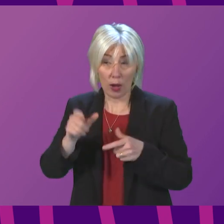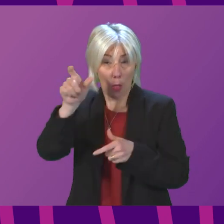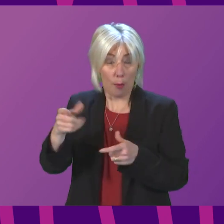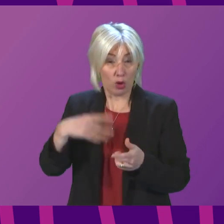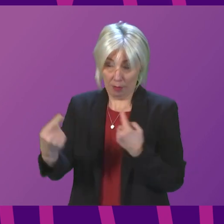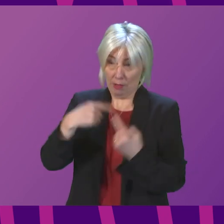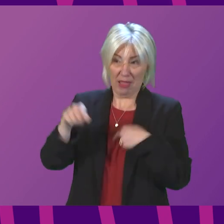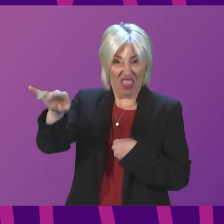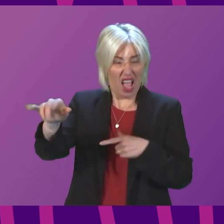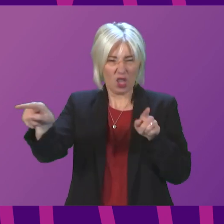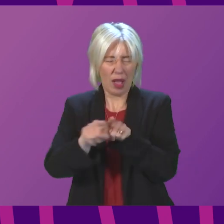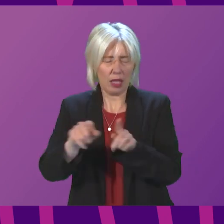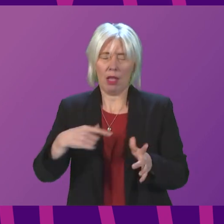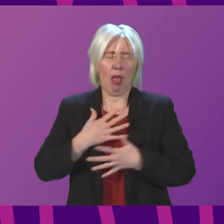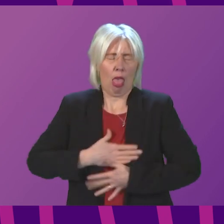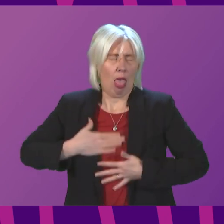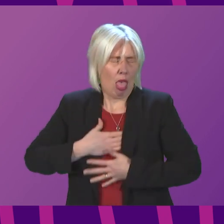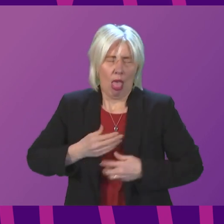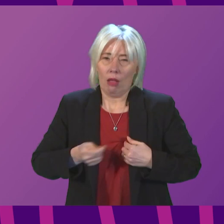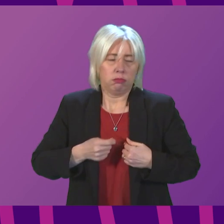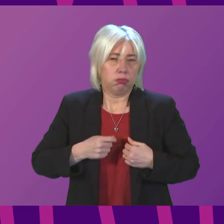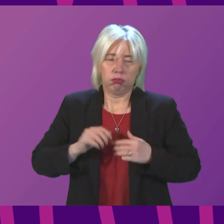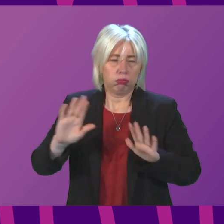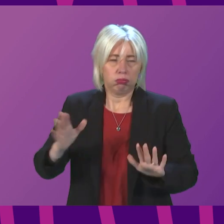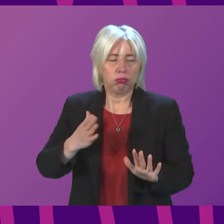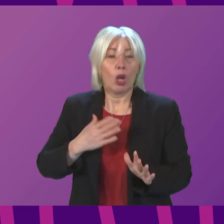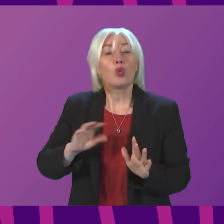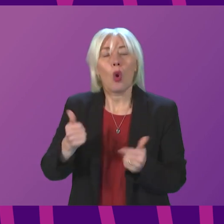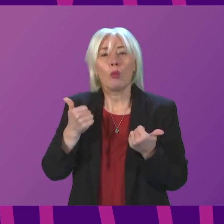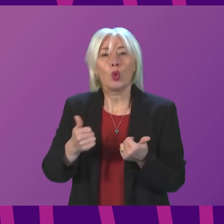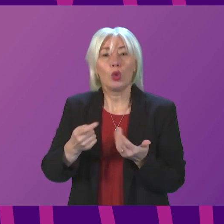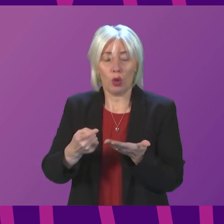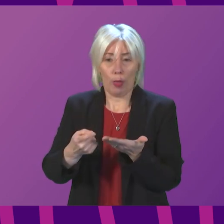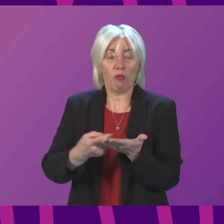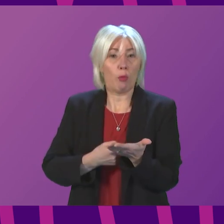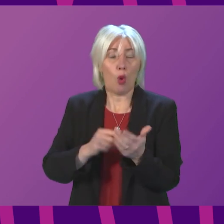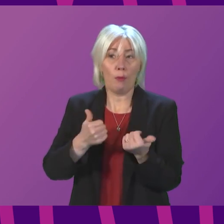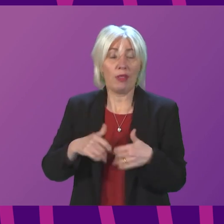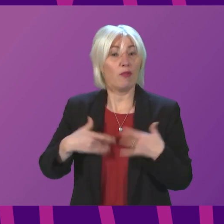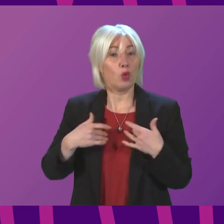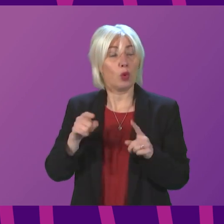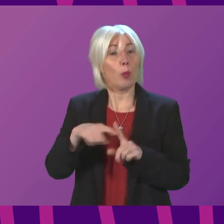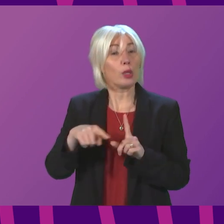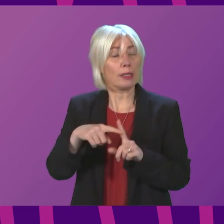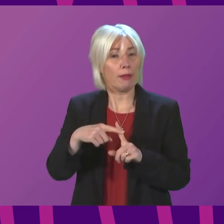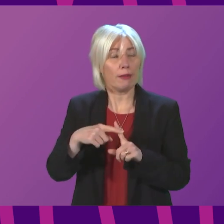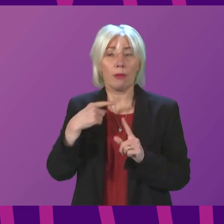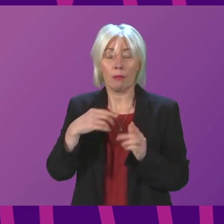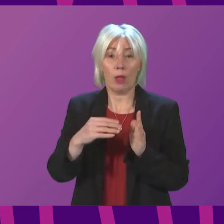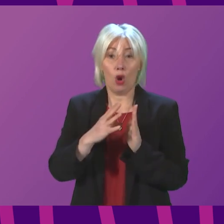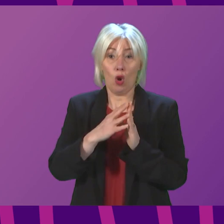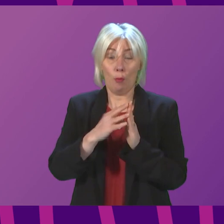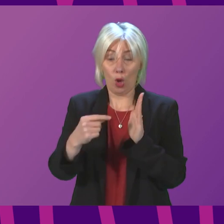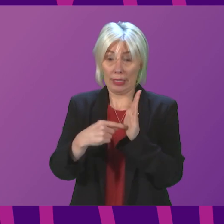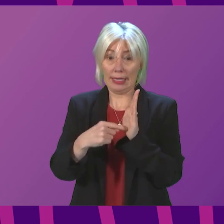the First Minister just said, so I am pleased to hear that the report has been viewed positively by the Scottish Government. The model suggested that the report should